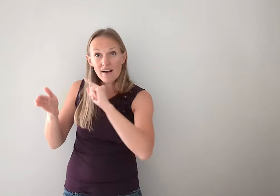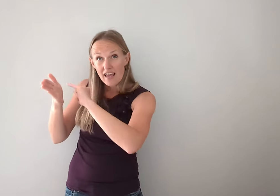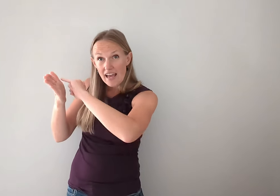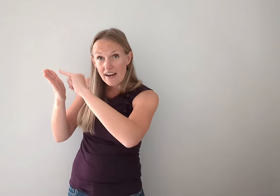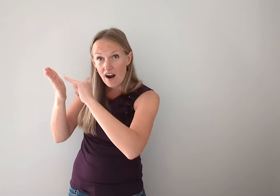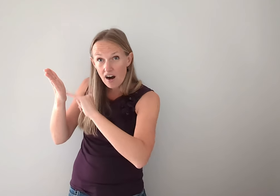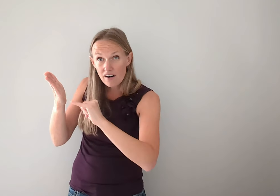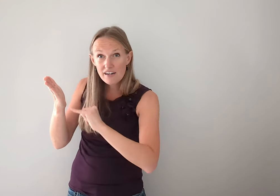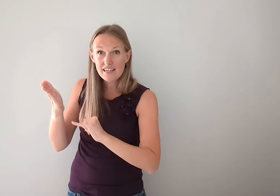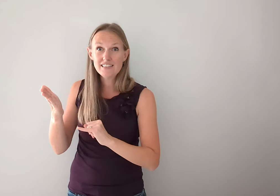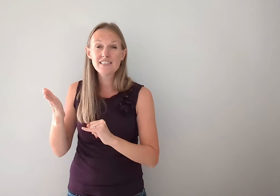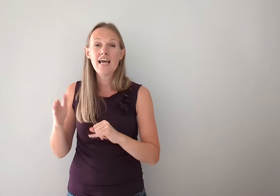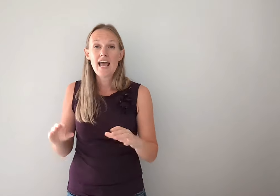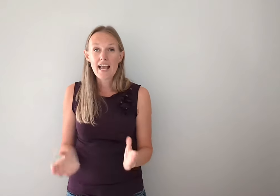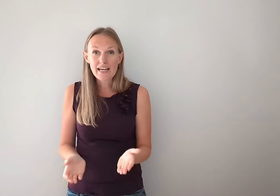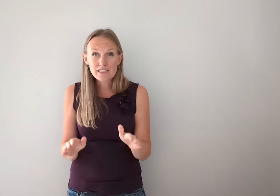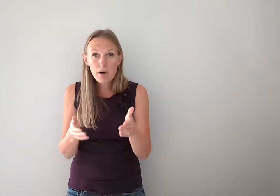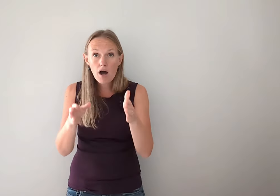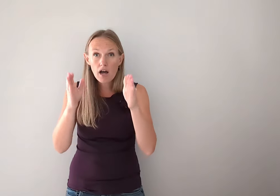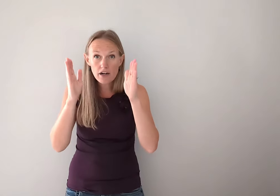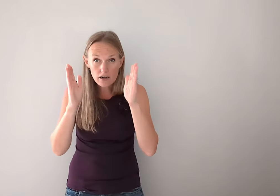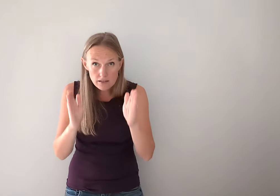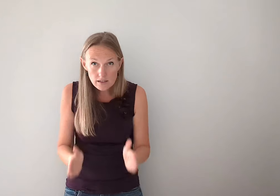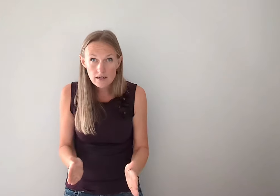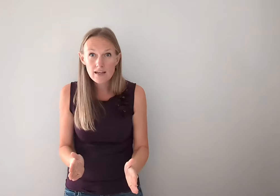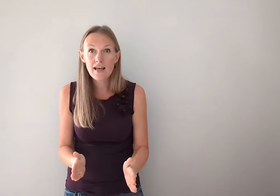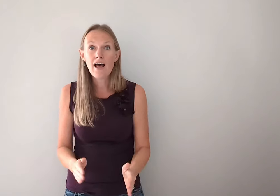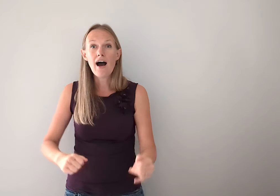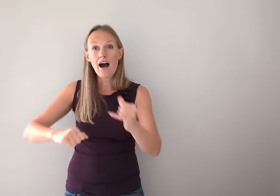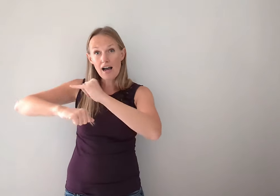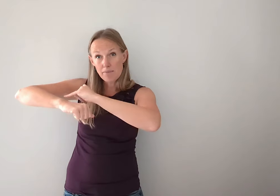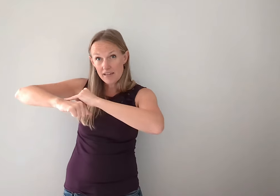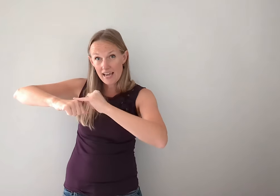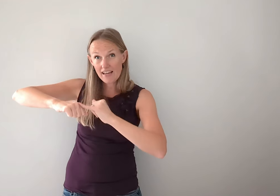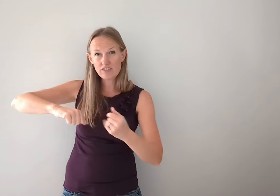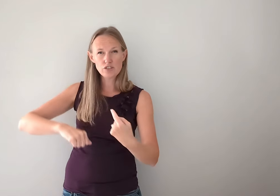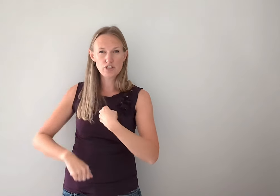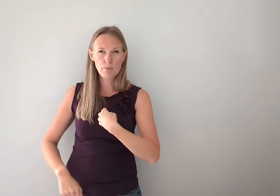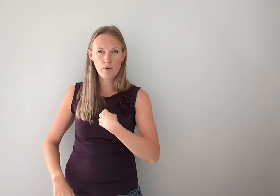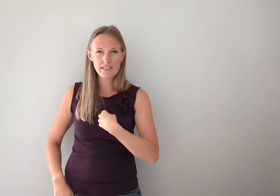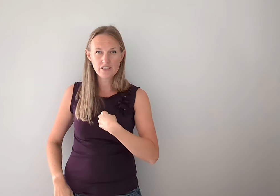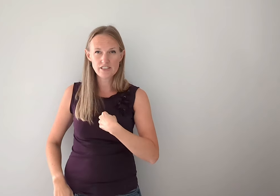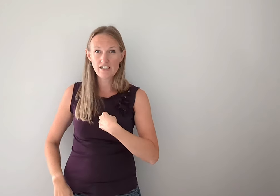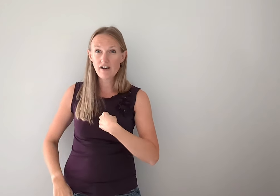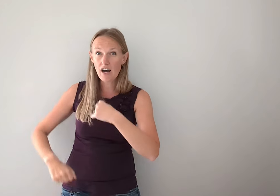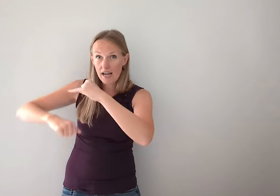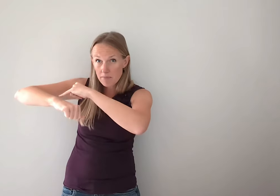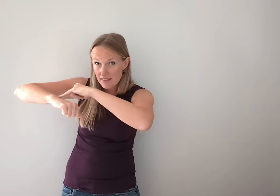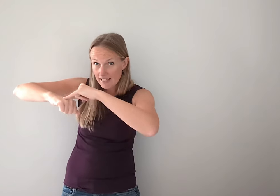an artist and a potter. I'm the canvas. So you should point to yourself. I'm the